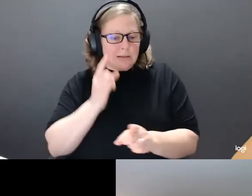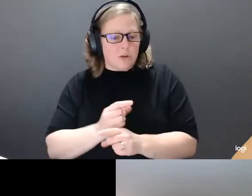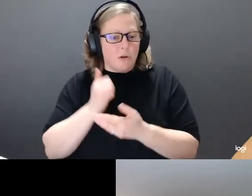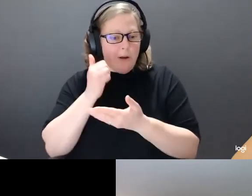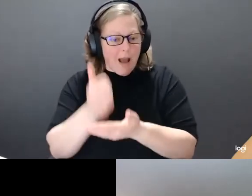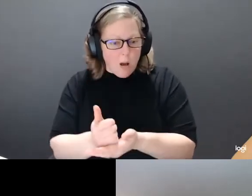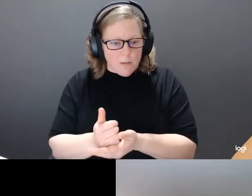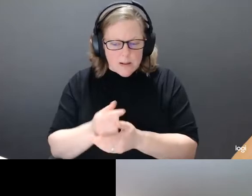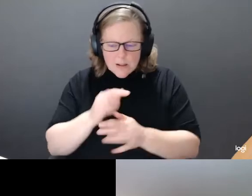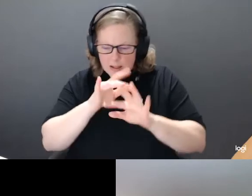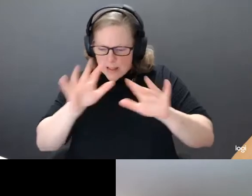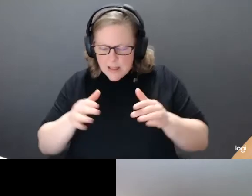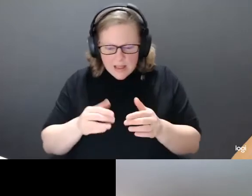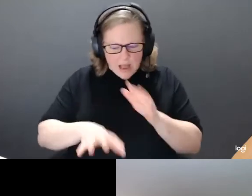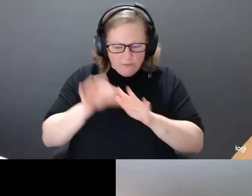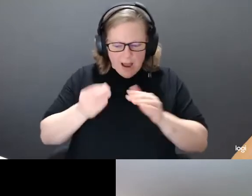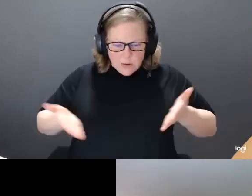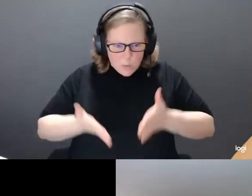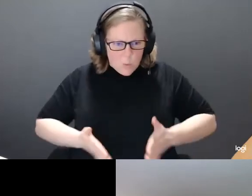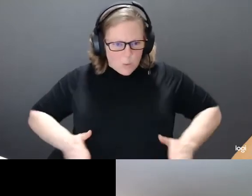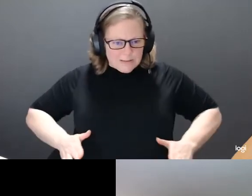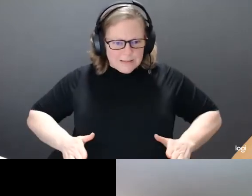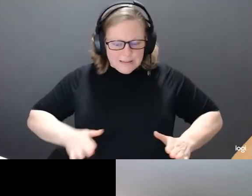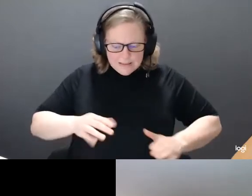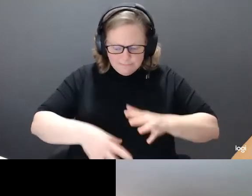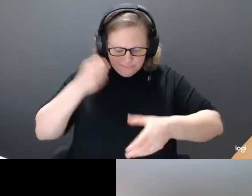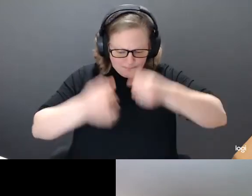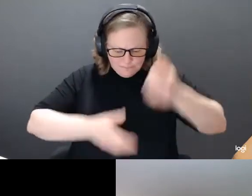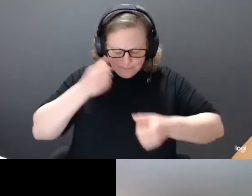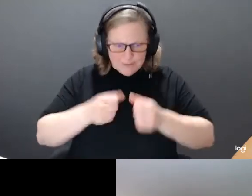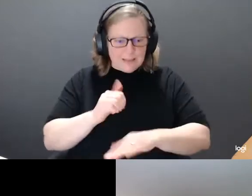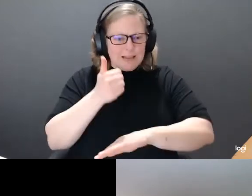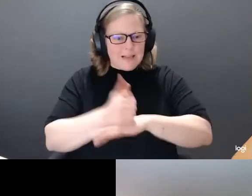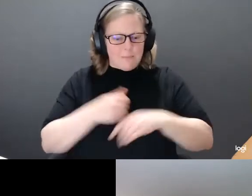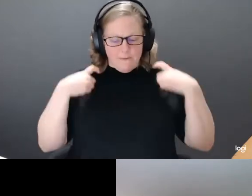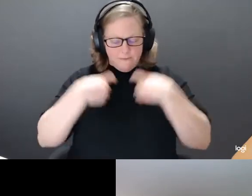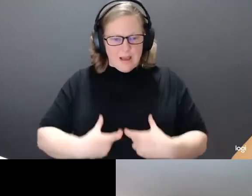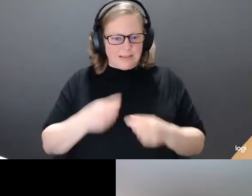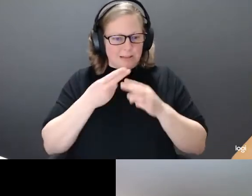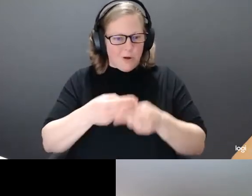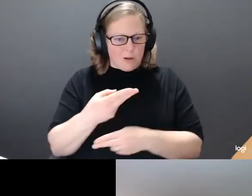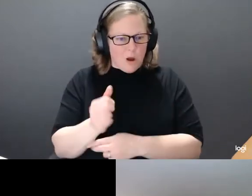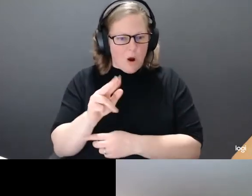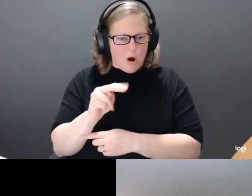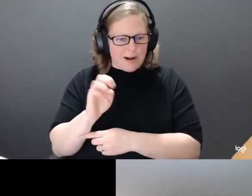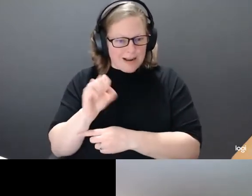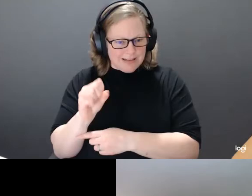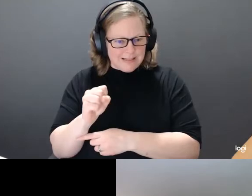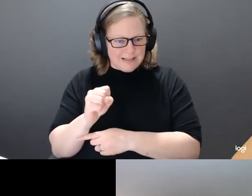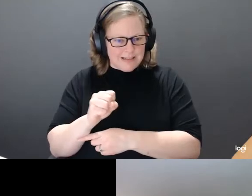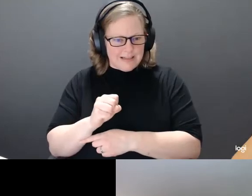corsets for their bones and created a vest she called a harness. The bones formed arches over my shoulders.